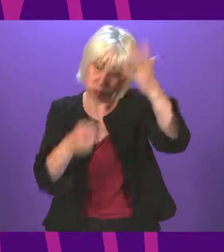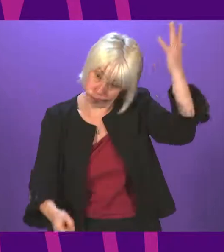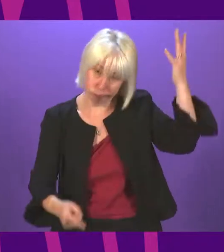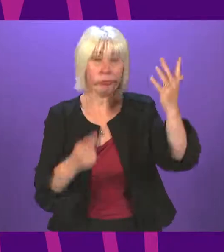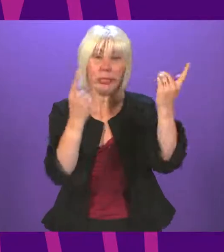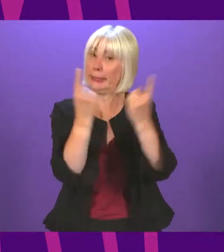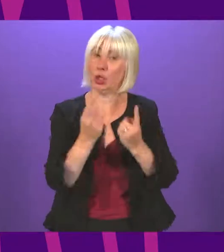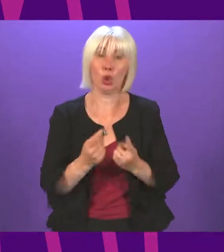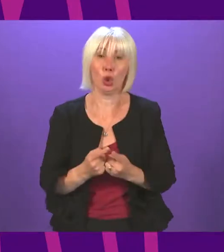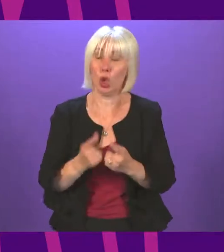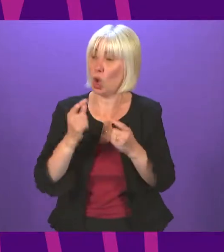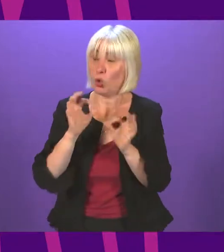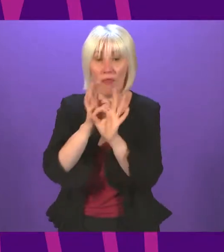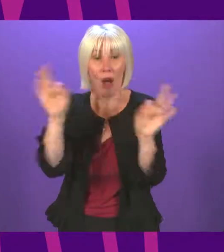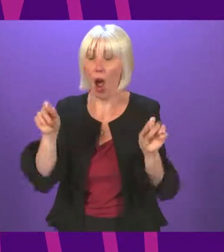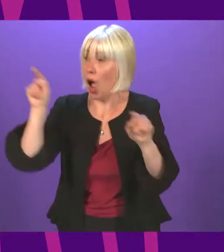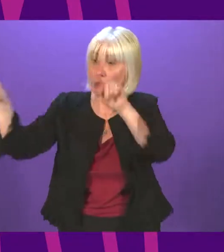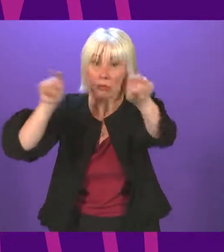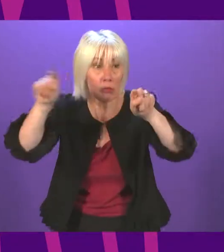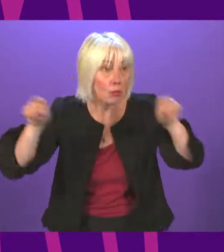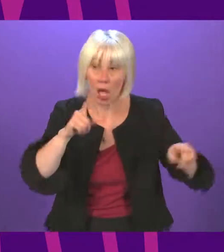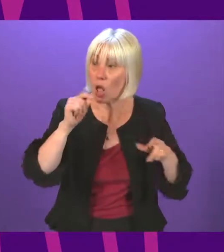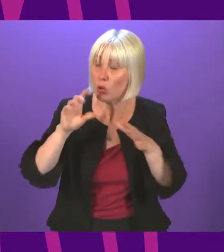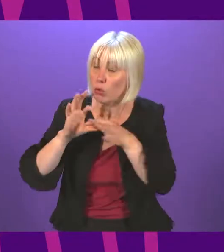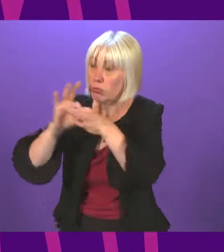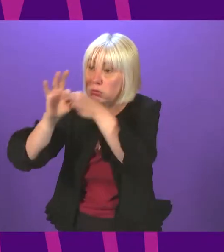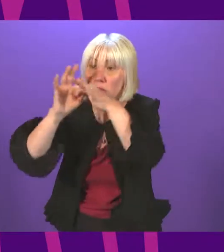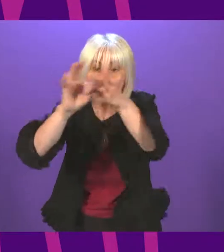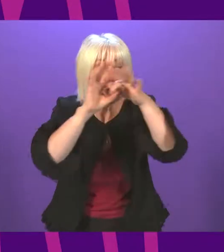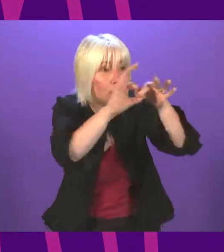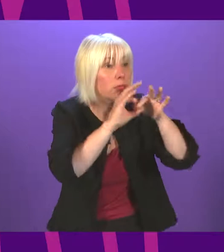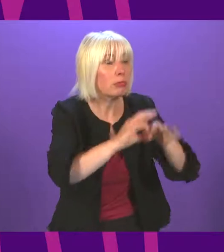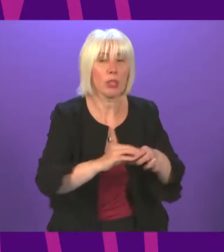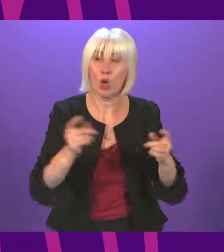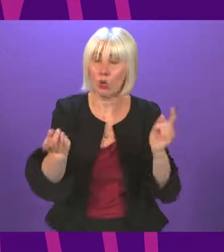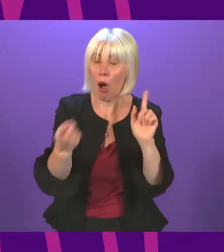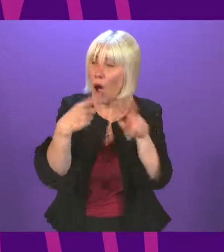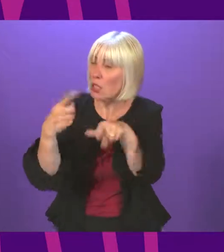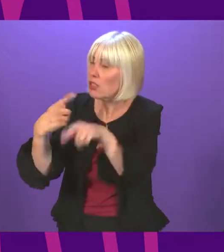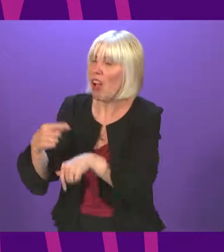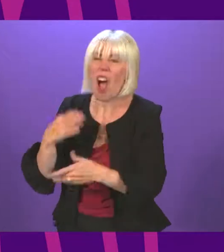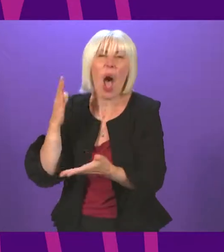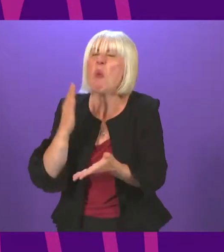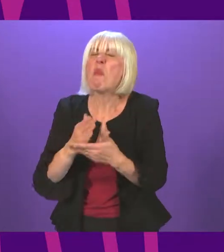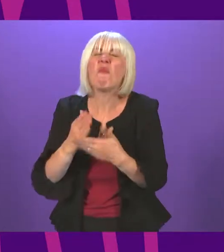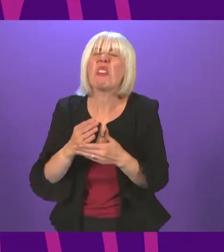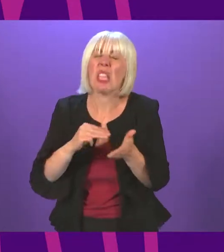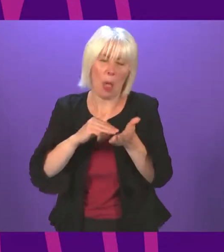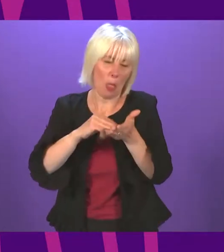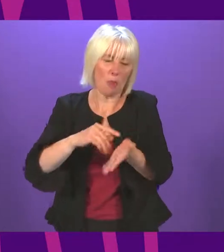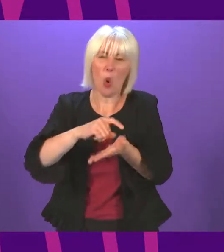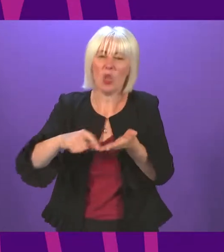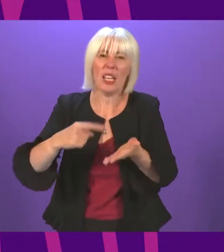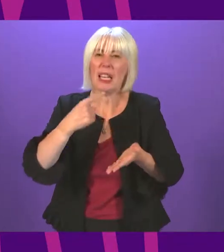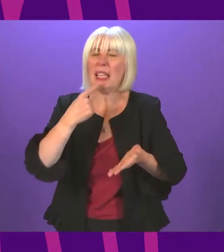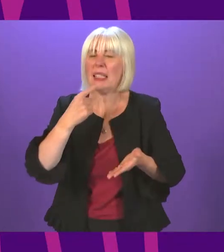inviting colleagues from across this chamber to work constructively to address them. Instead, the Cabinet Secretary has tabled a motion calling on Parliament to give